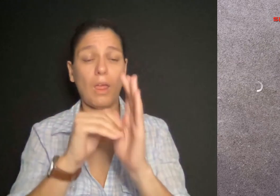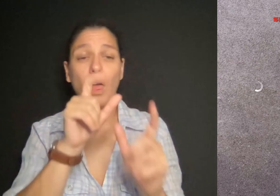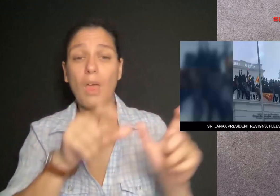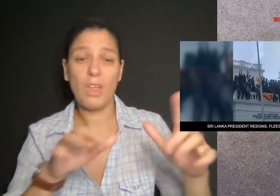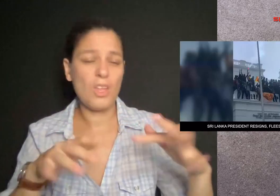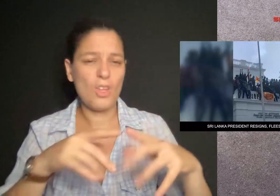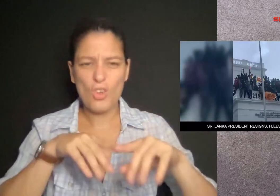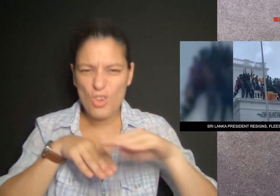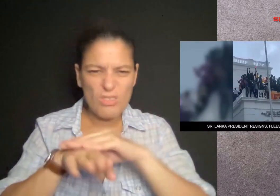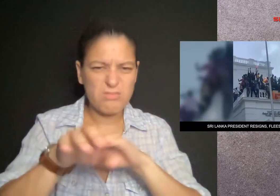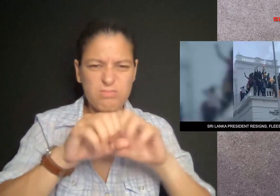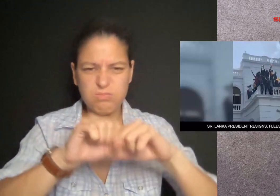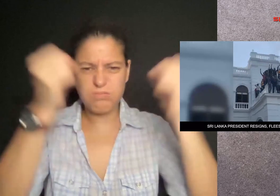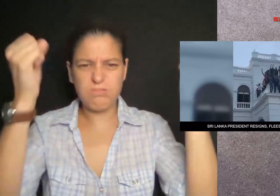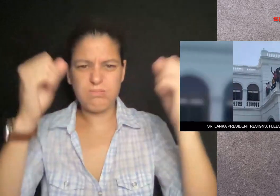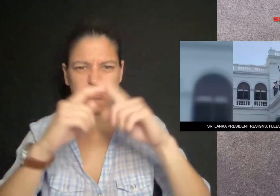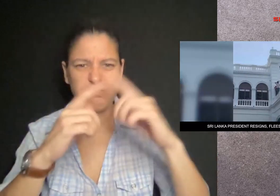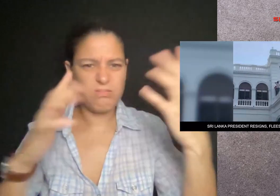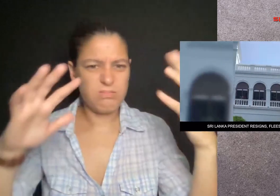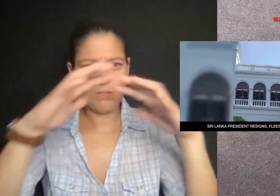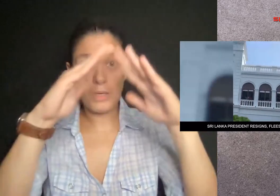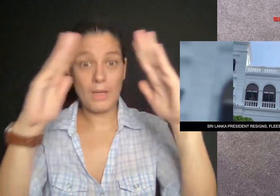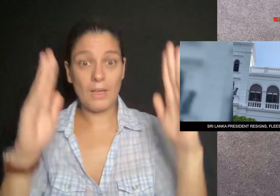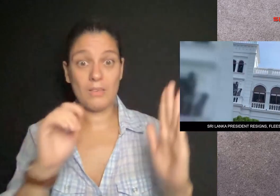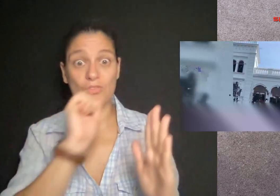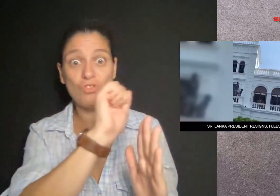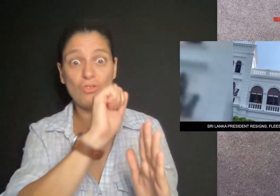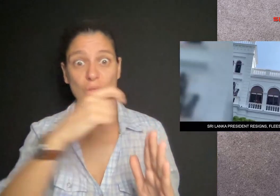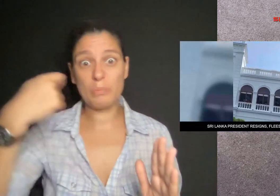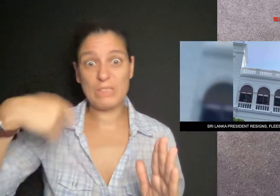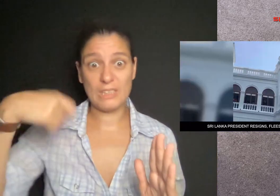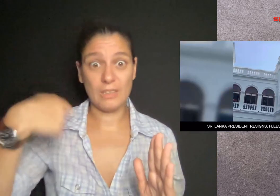Last week, 100,000 people stormed the president's house.